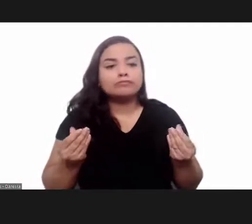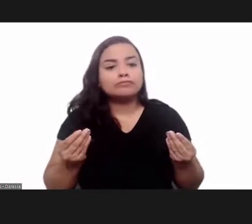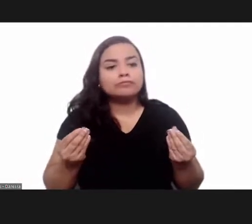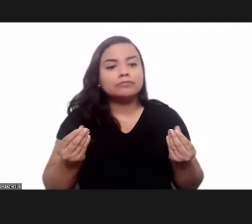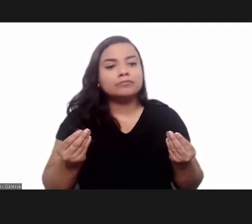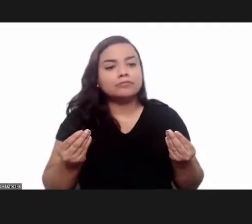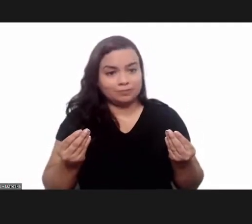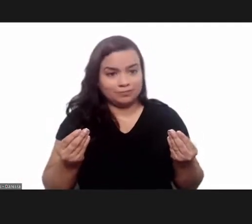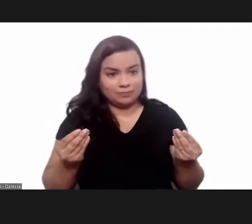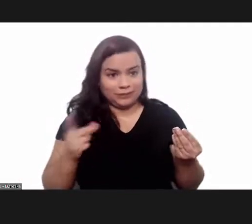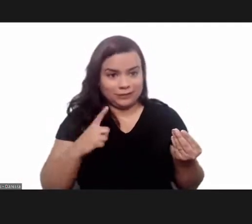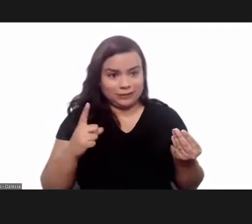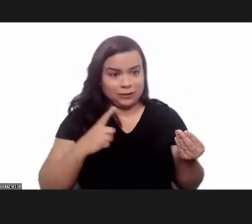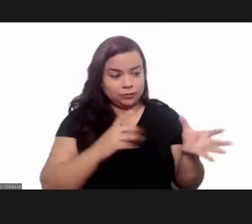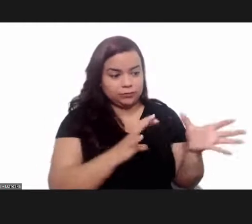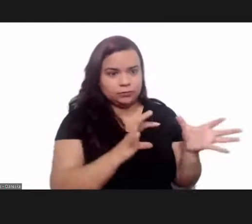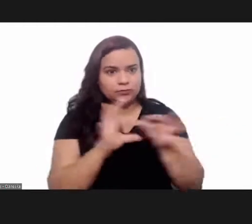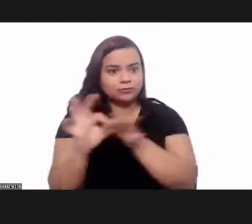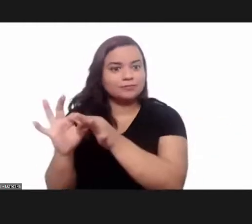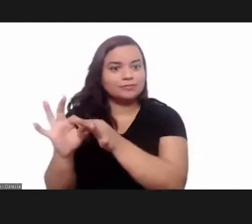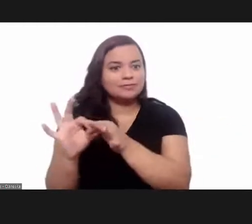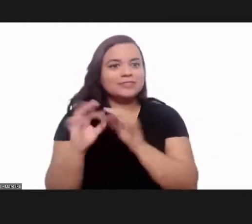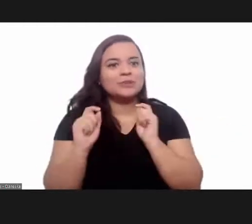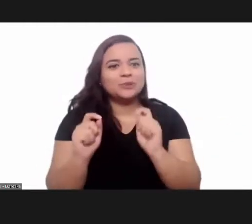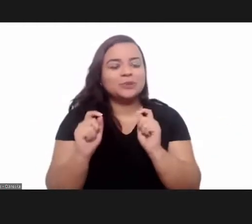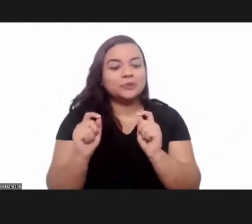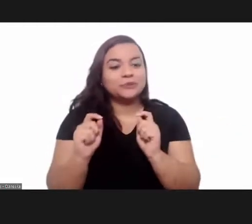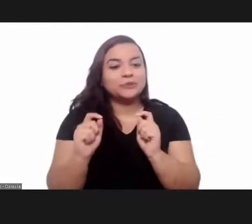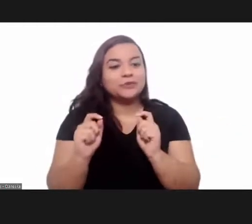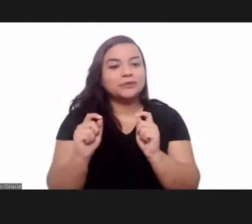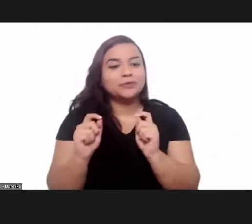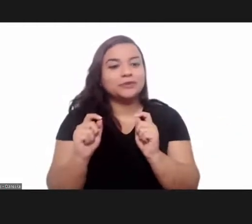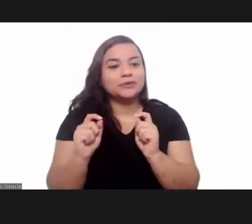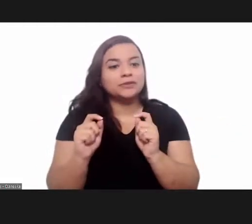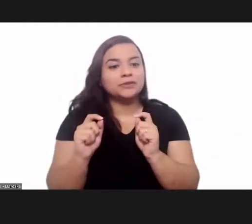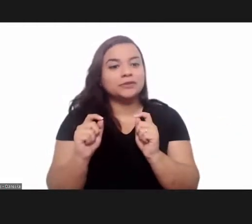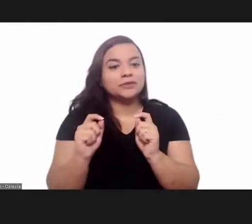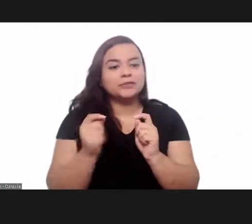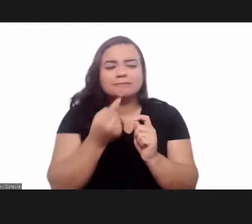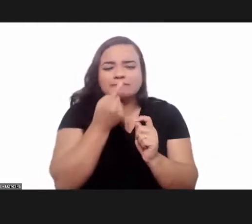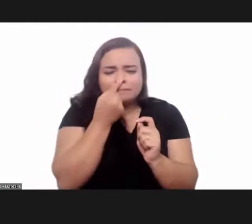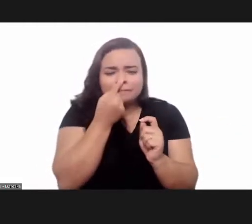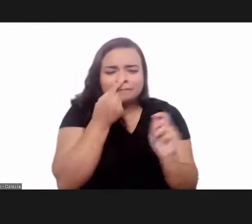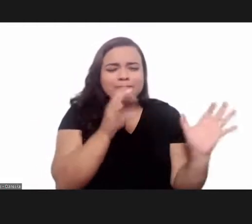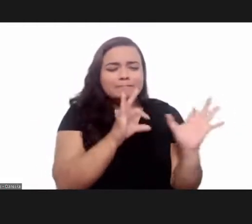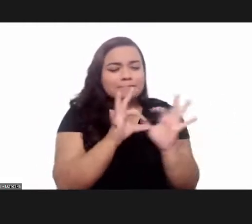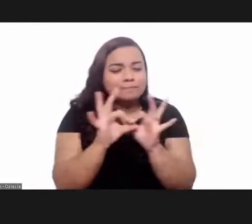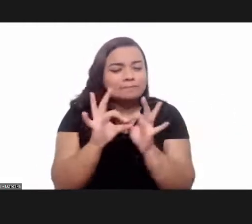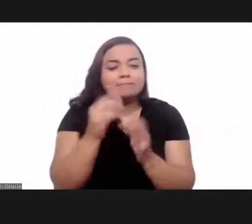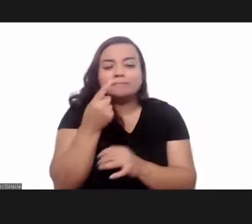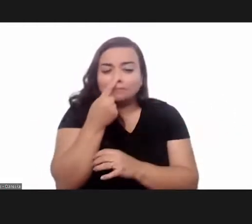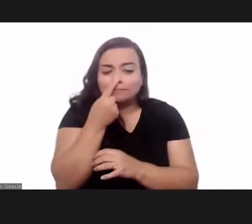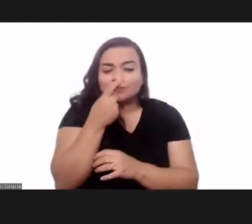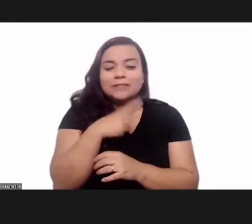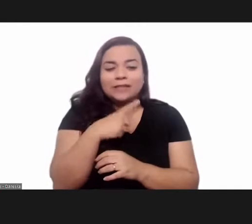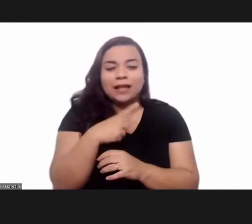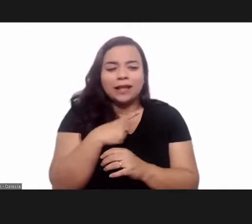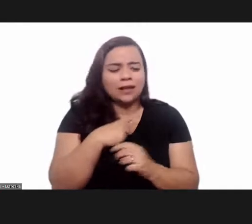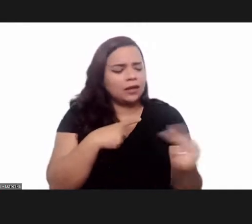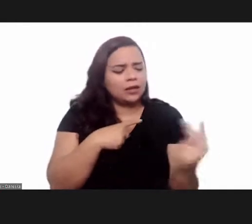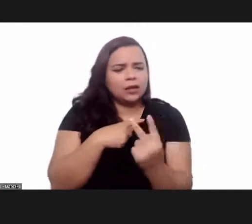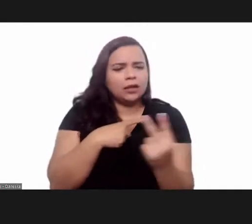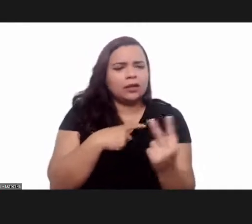on this relationship or connection this close connection extremely close connection highly